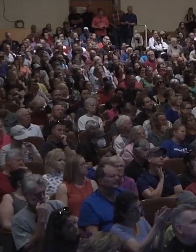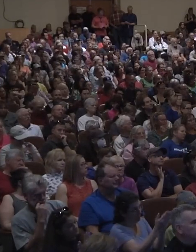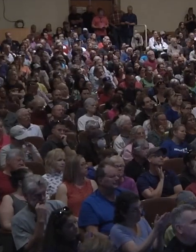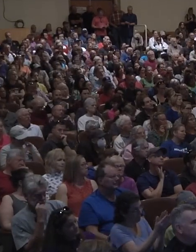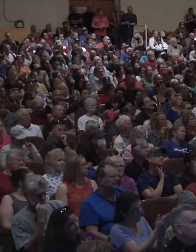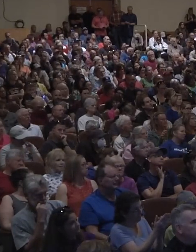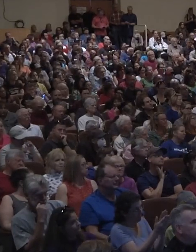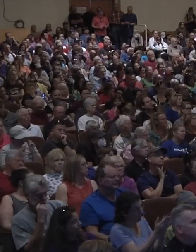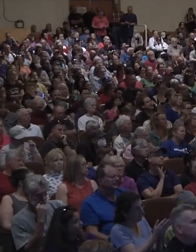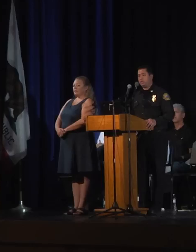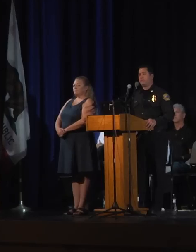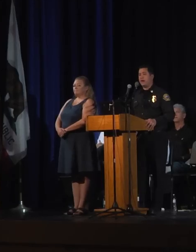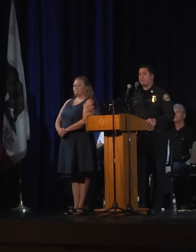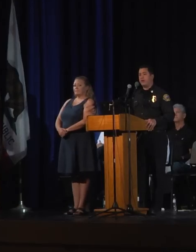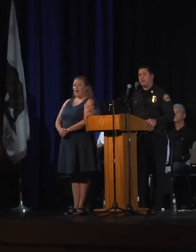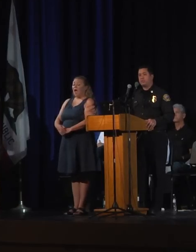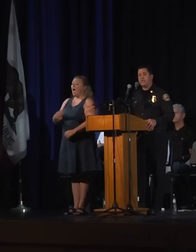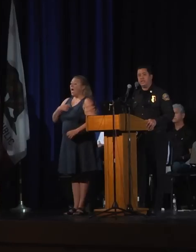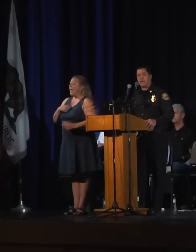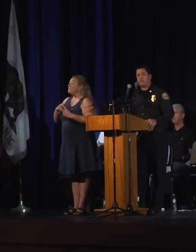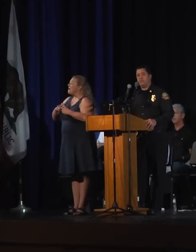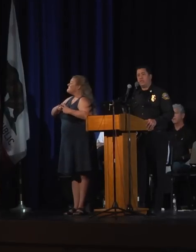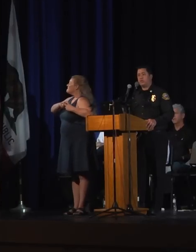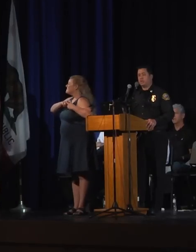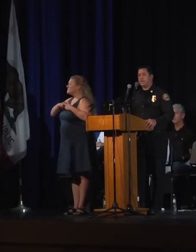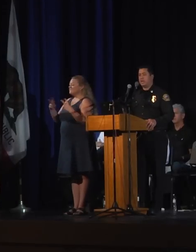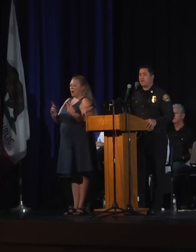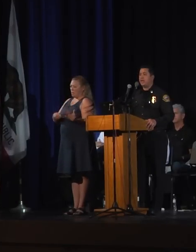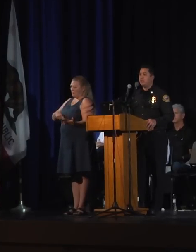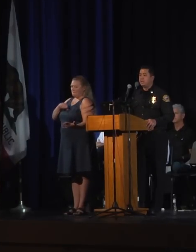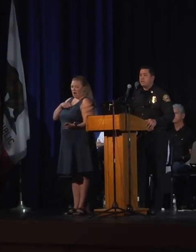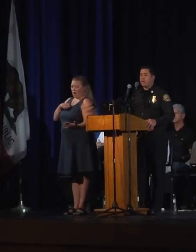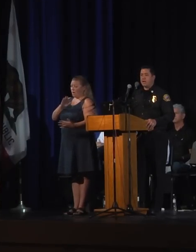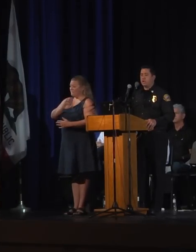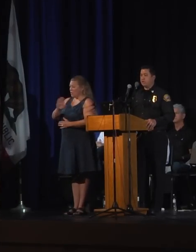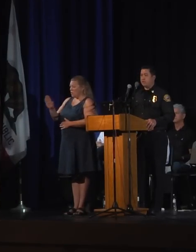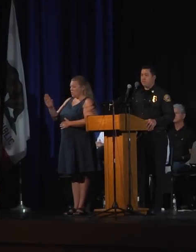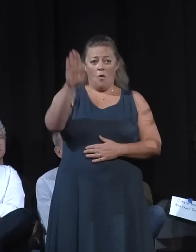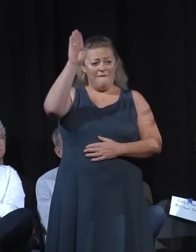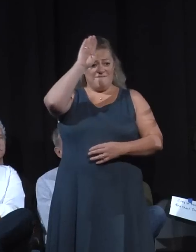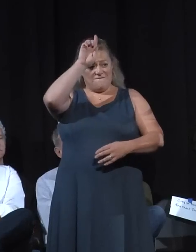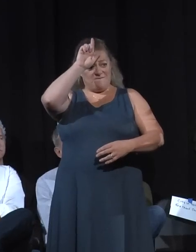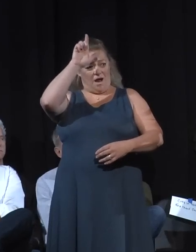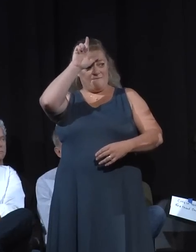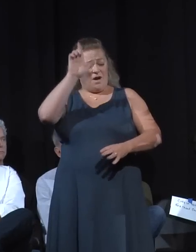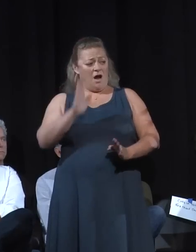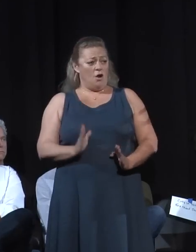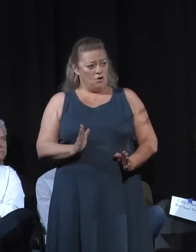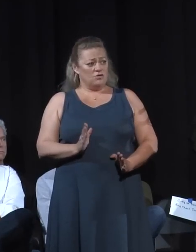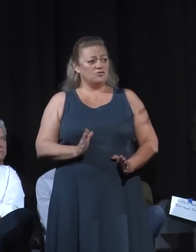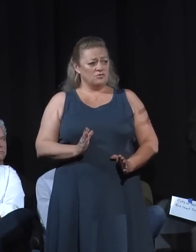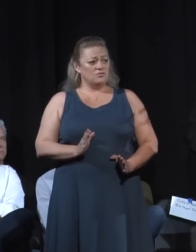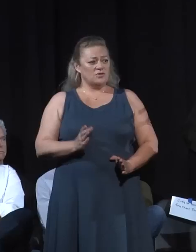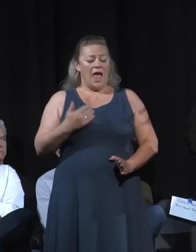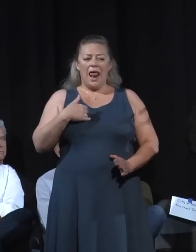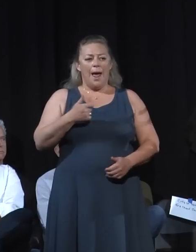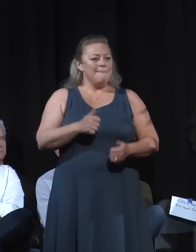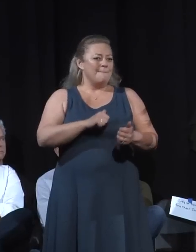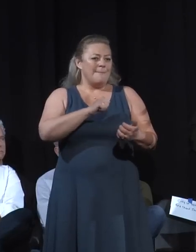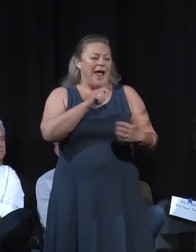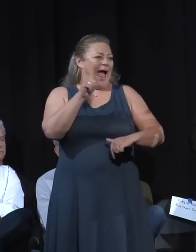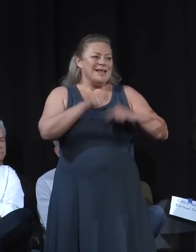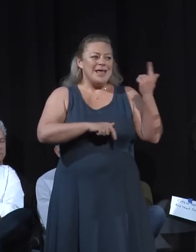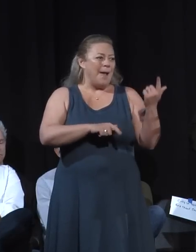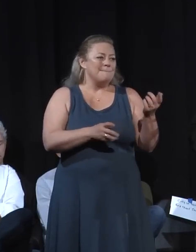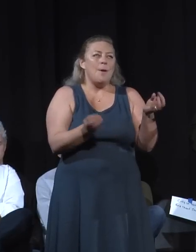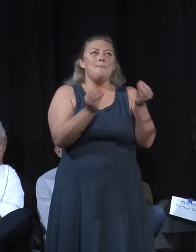I am extremely proud of your firefighters and the actions they took that night, and I could not be more proud of the fire family that is California